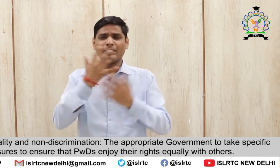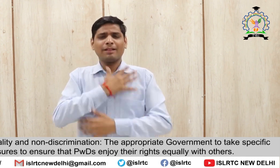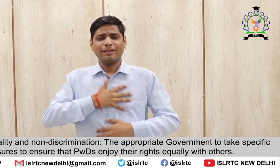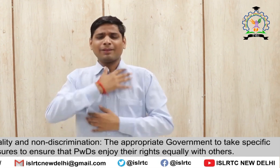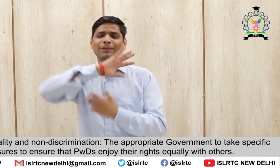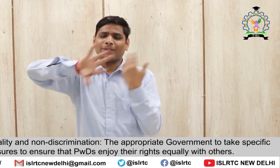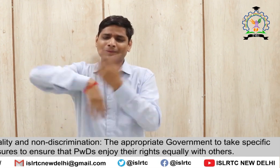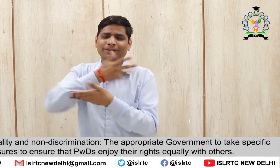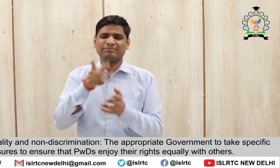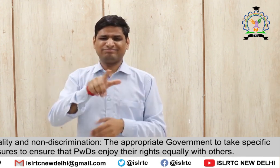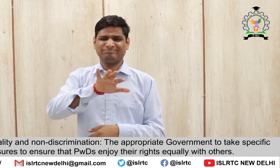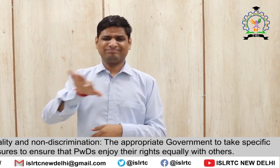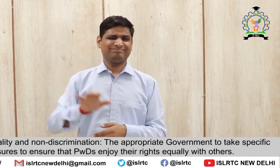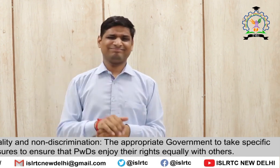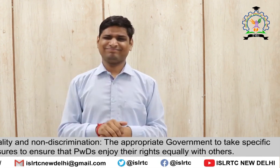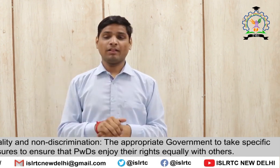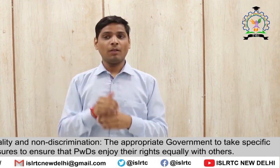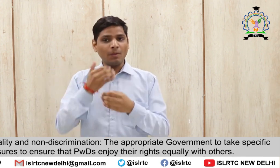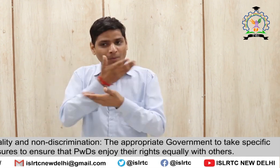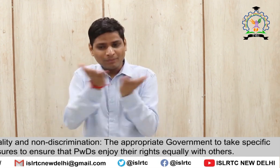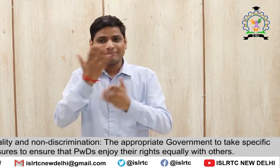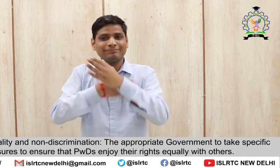to ensure that PWDs enjoy their rights equally with others.